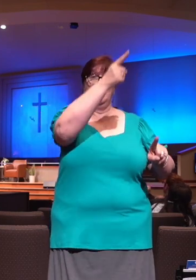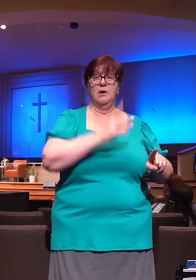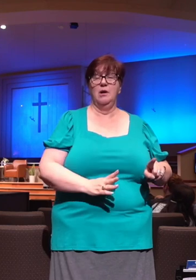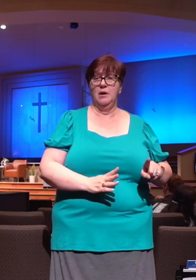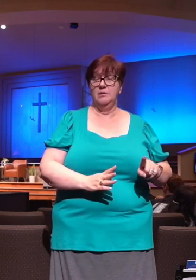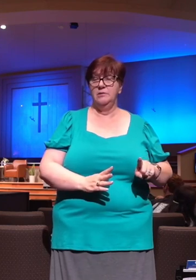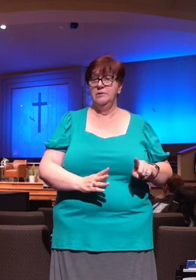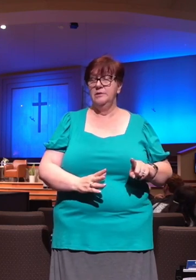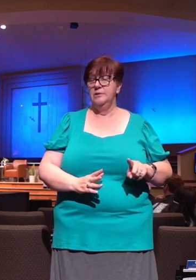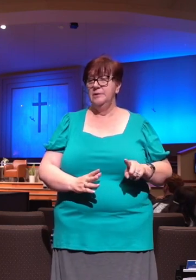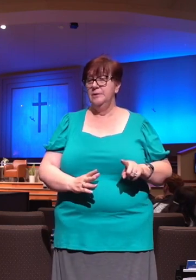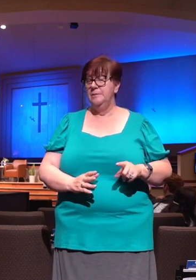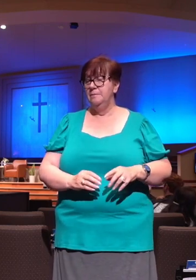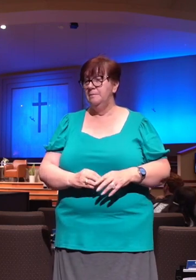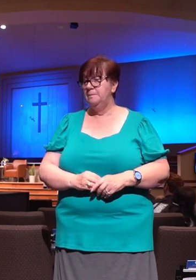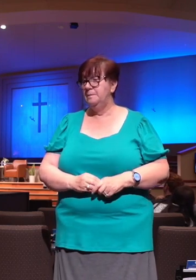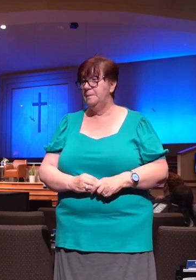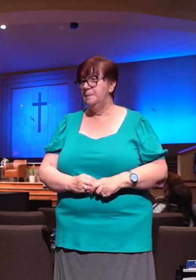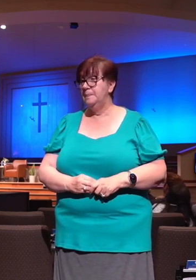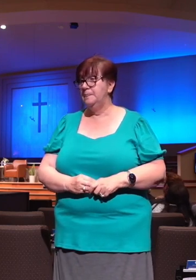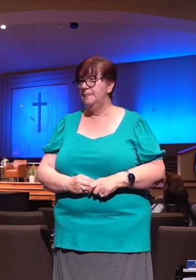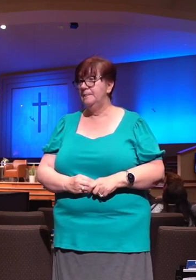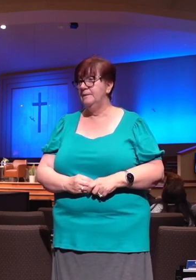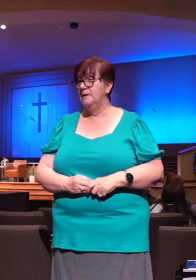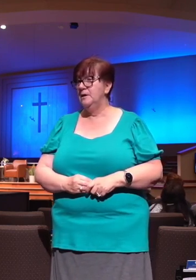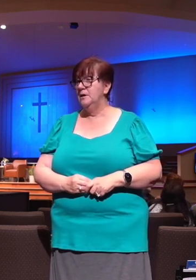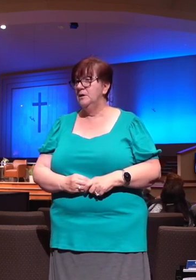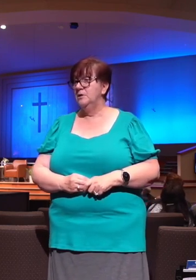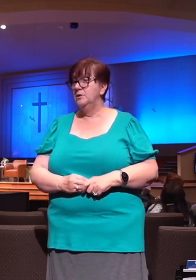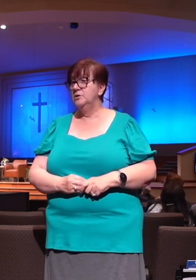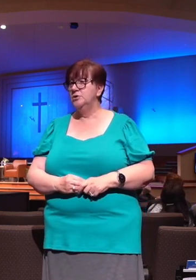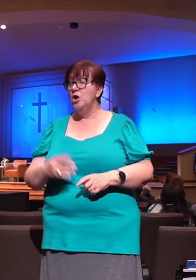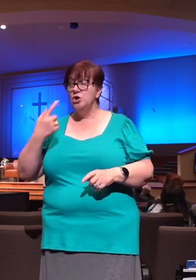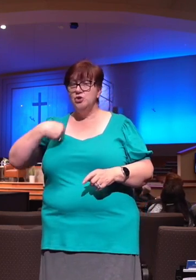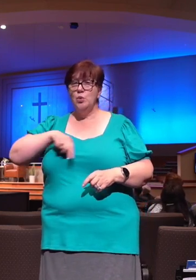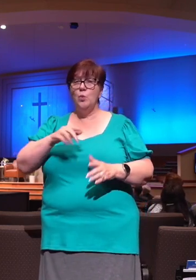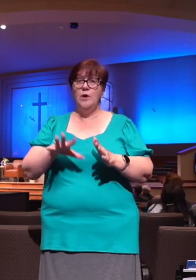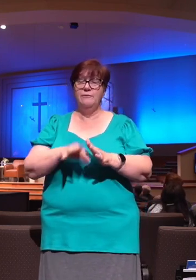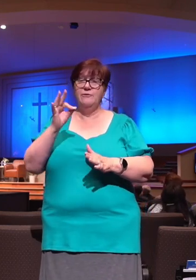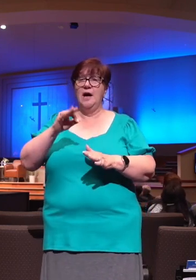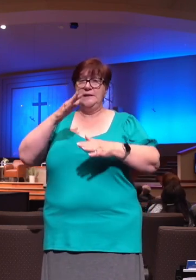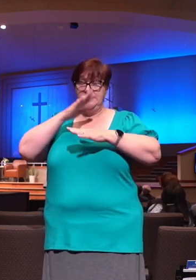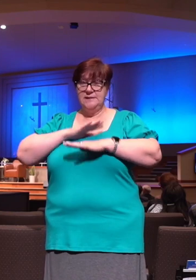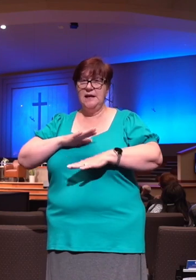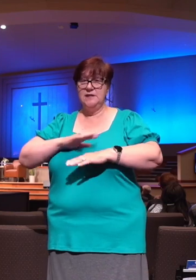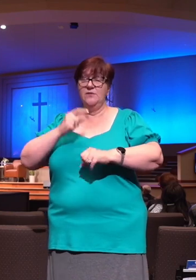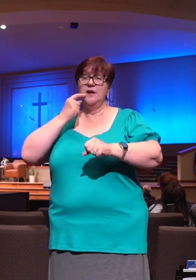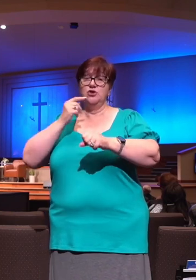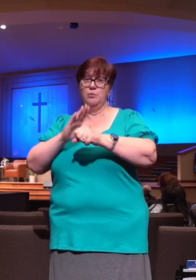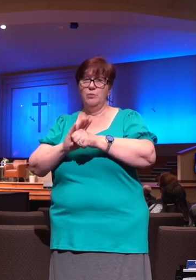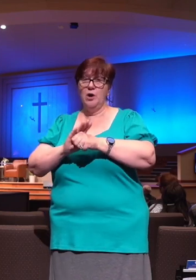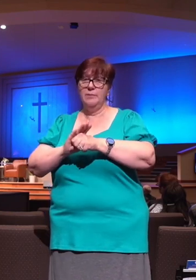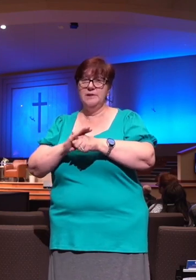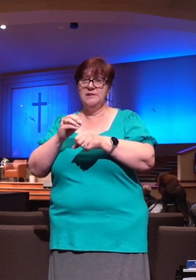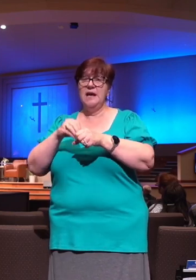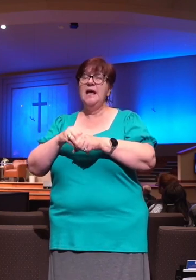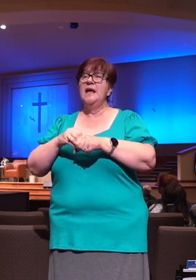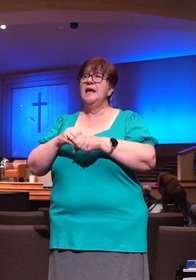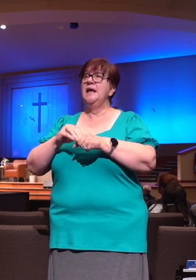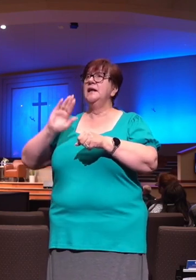Let's continue reading. So not only can we find that satisfaction guaranteed in the safety and security that God provides, but to